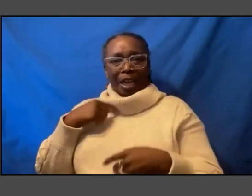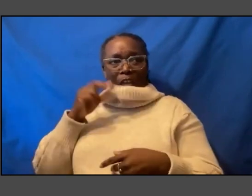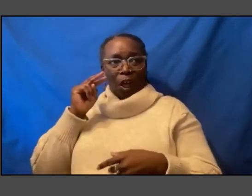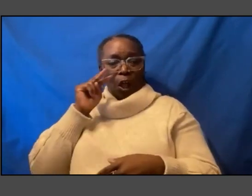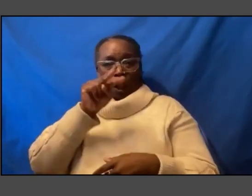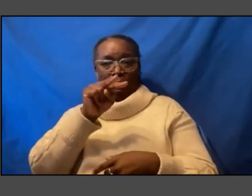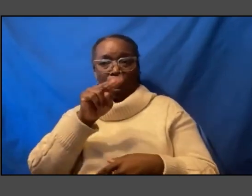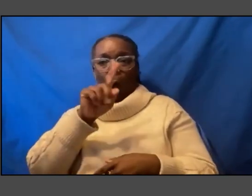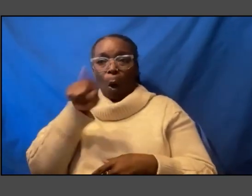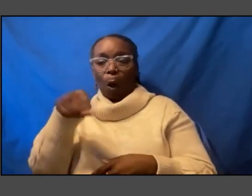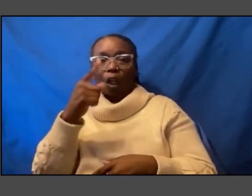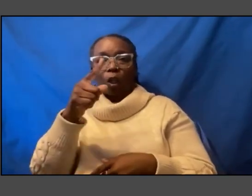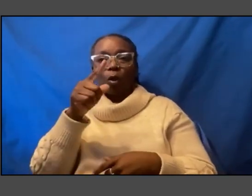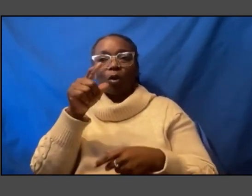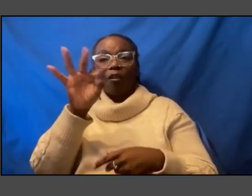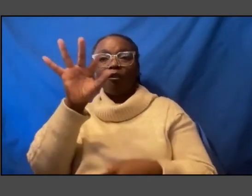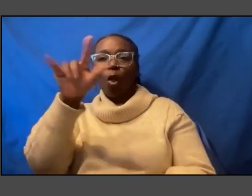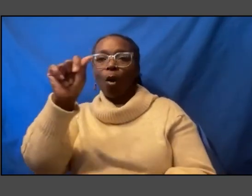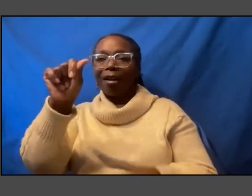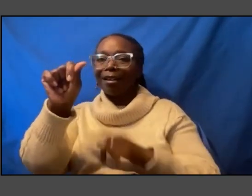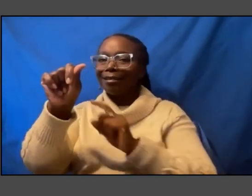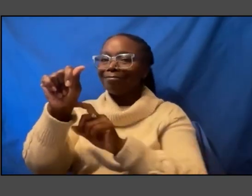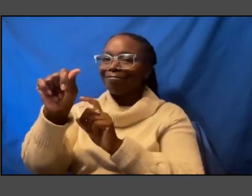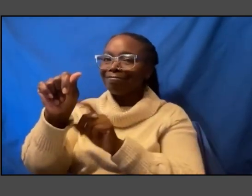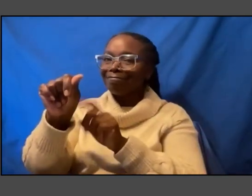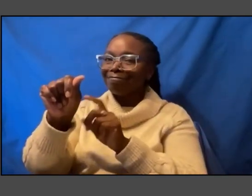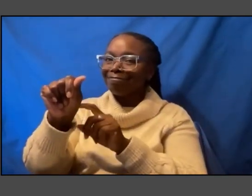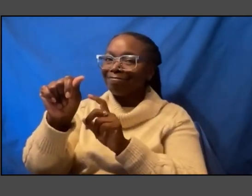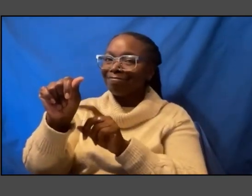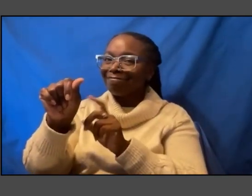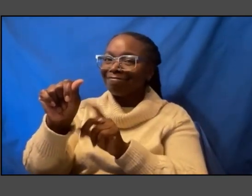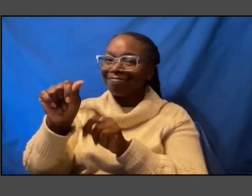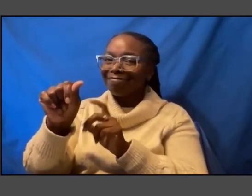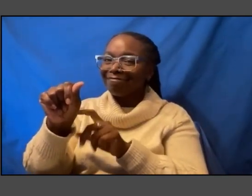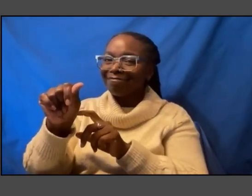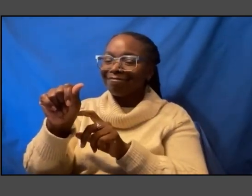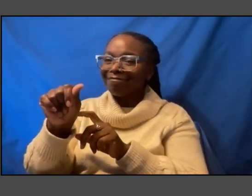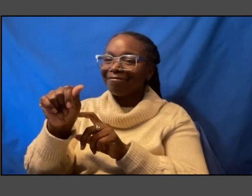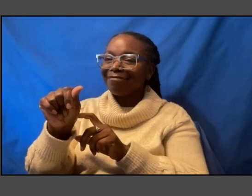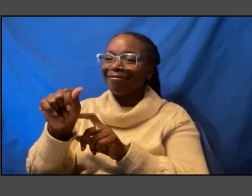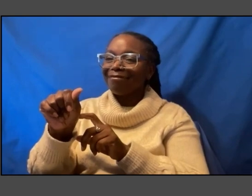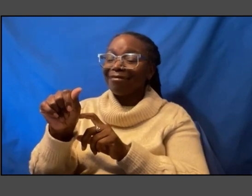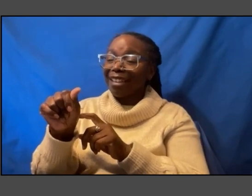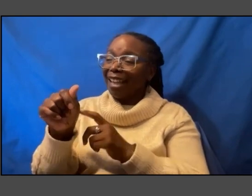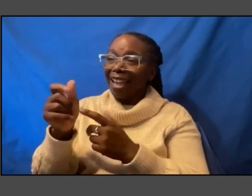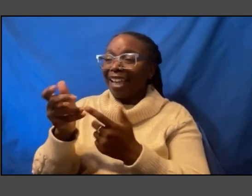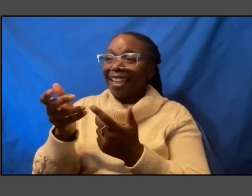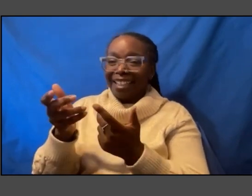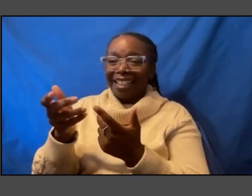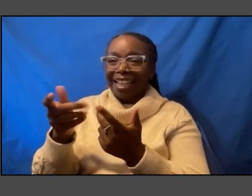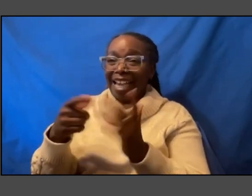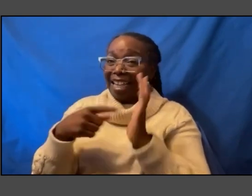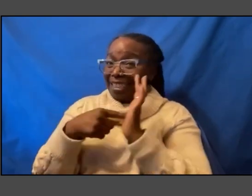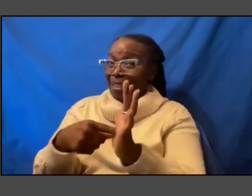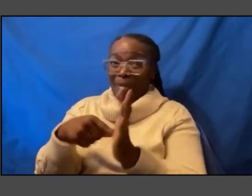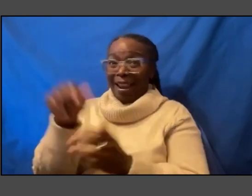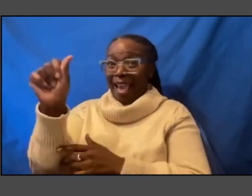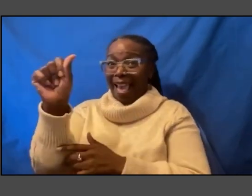Florida uh you know to look at the way I mean it is exhibit a right now uh a governor who